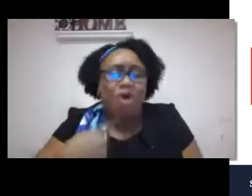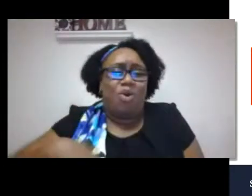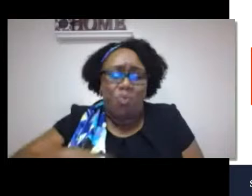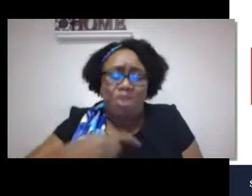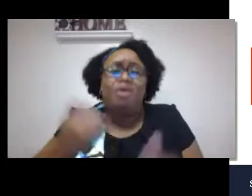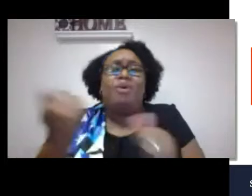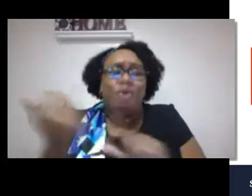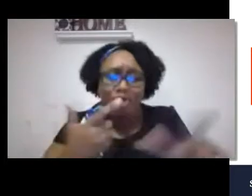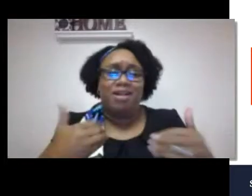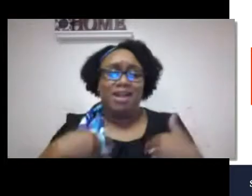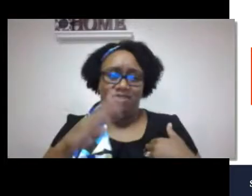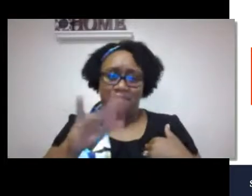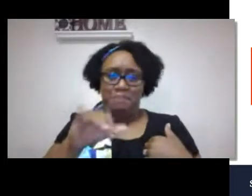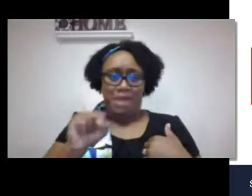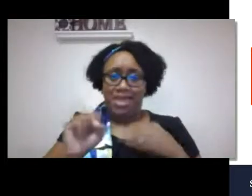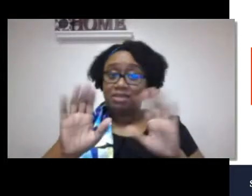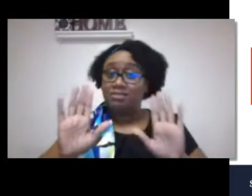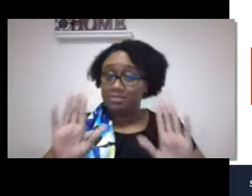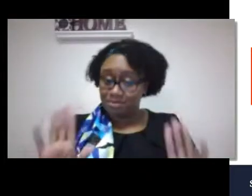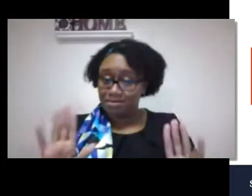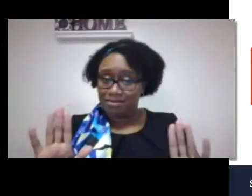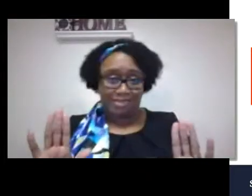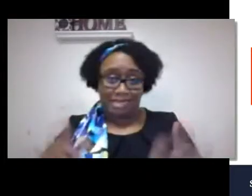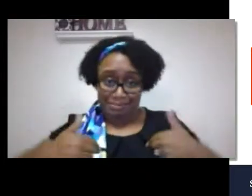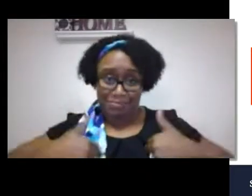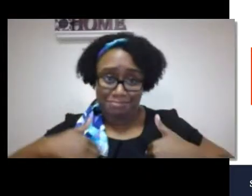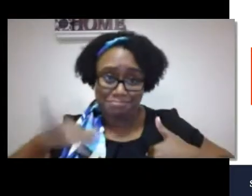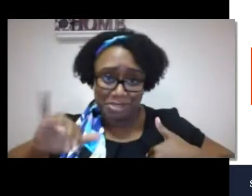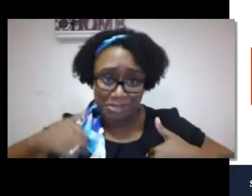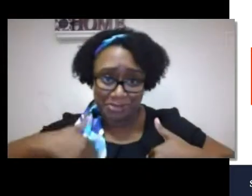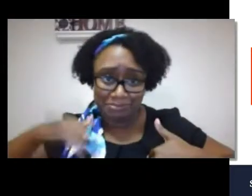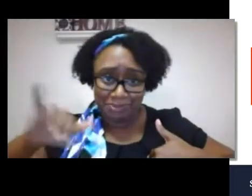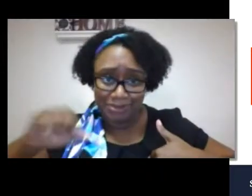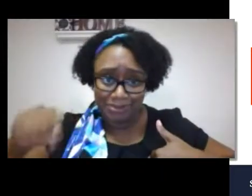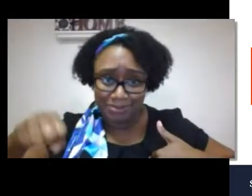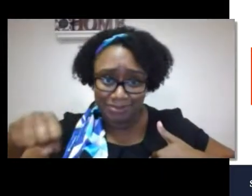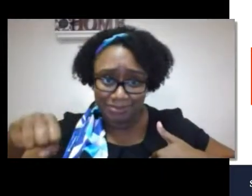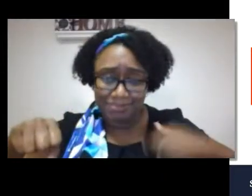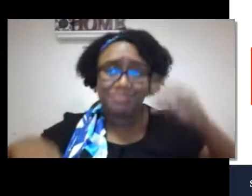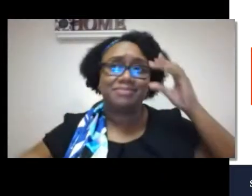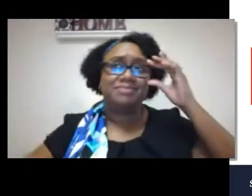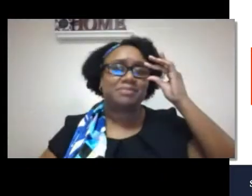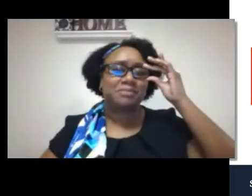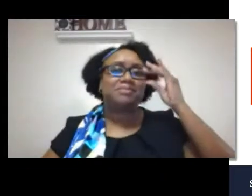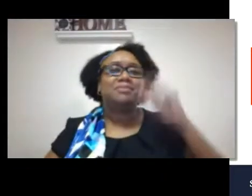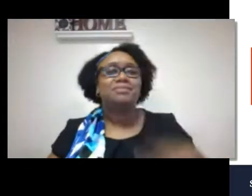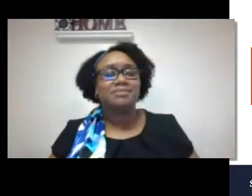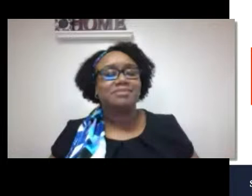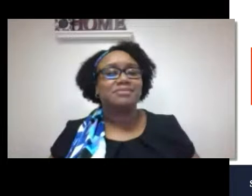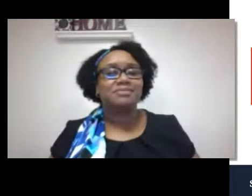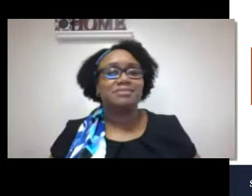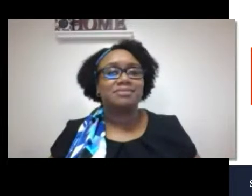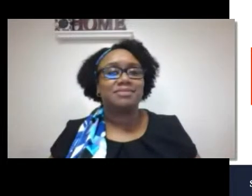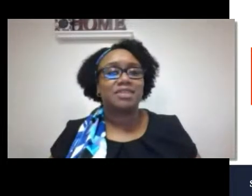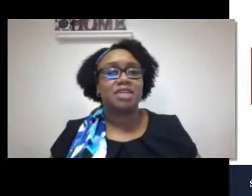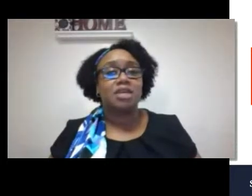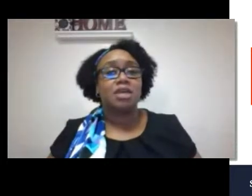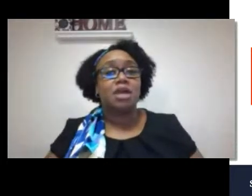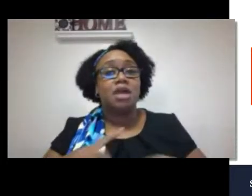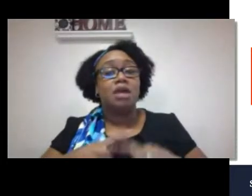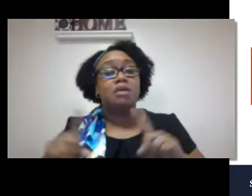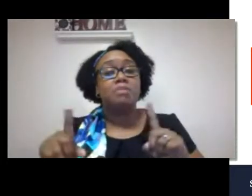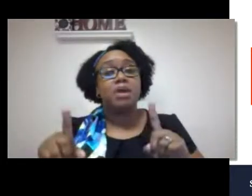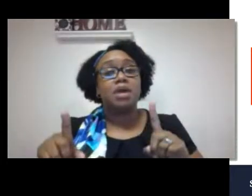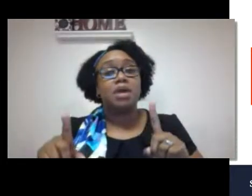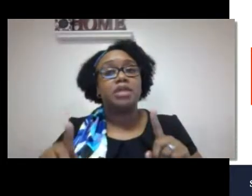There are different types of bias. Now, want to point out, we all, each and every one of us have bias. I have my own